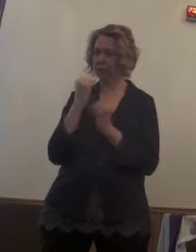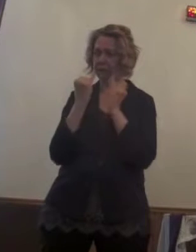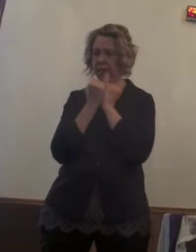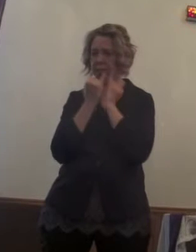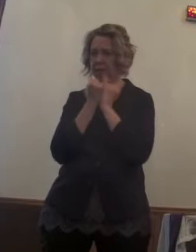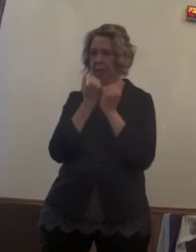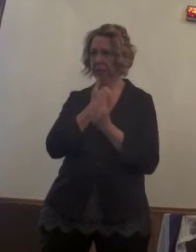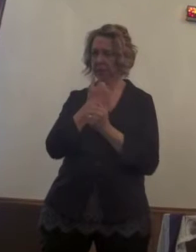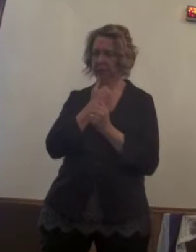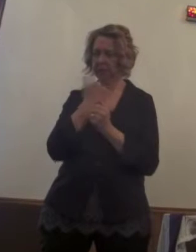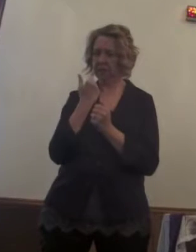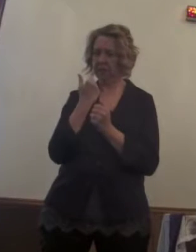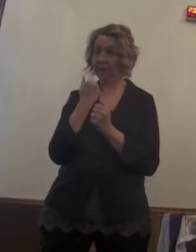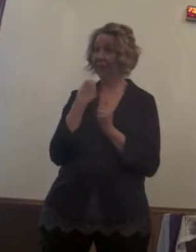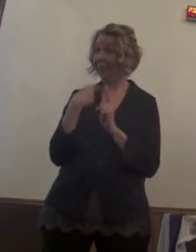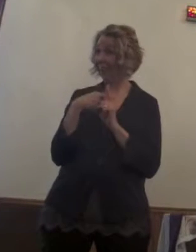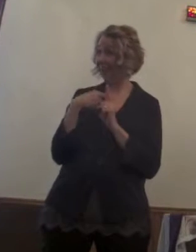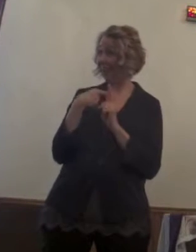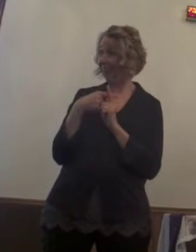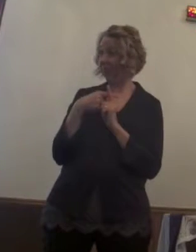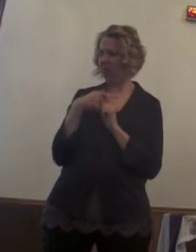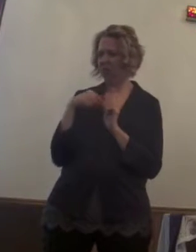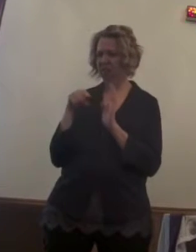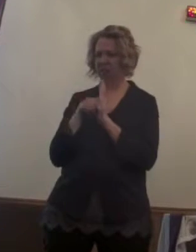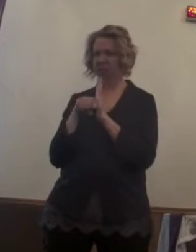are you hearing the regrets in the mirror?